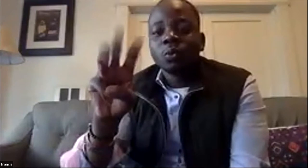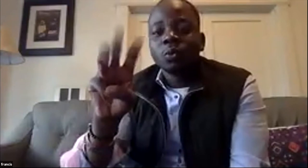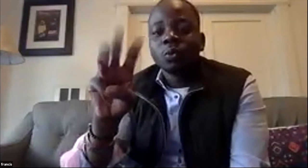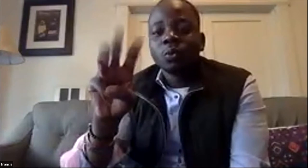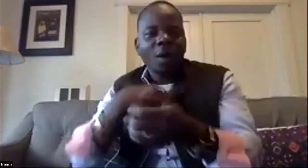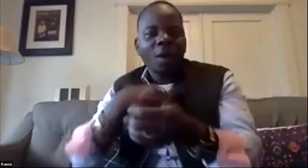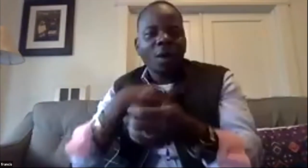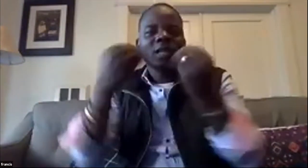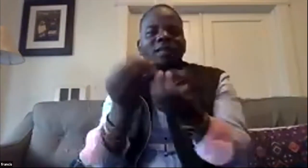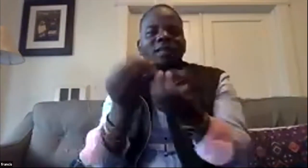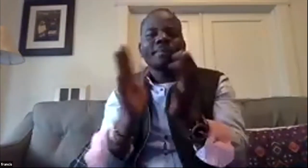who